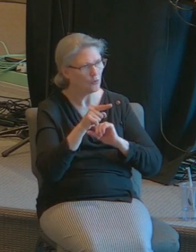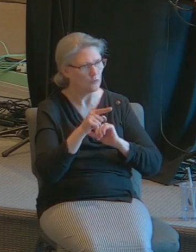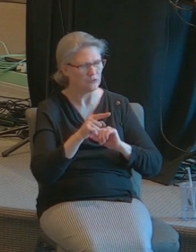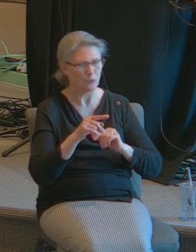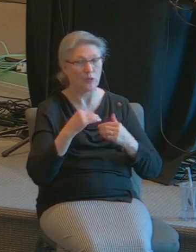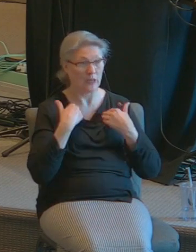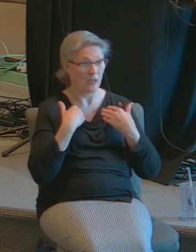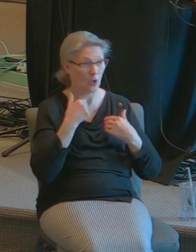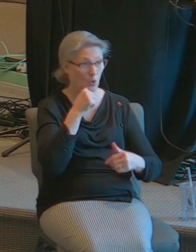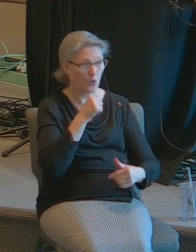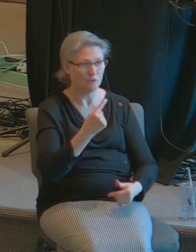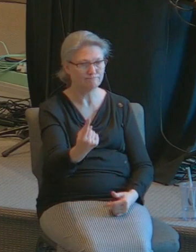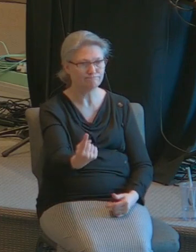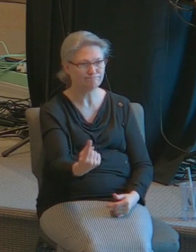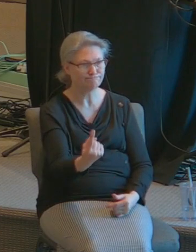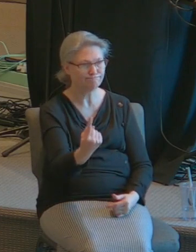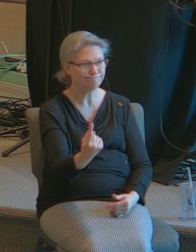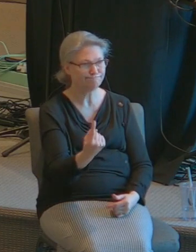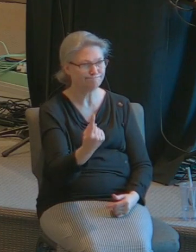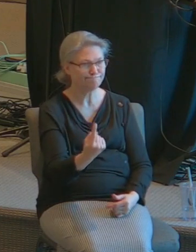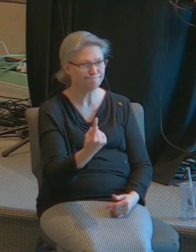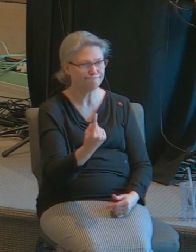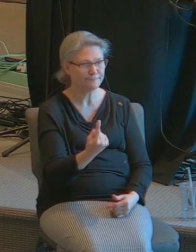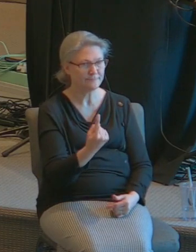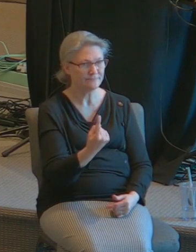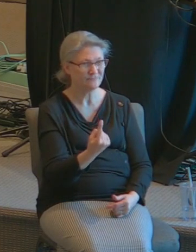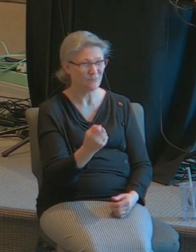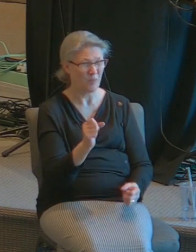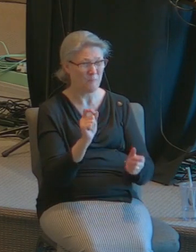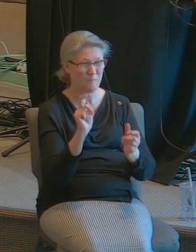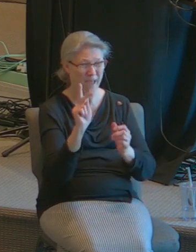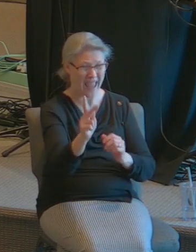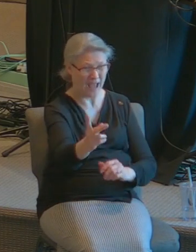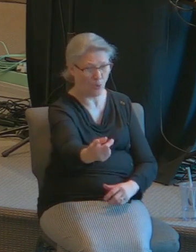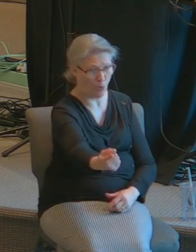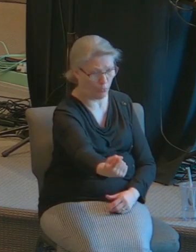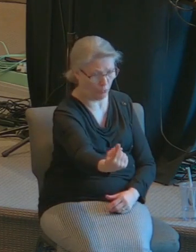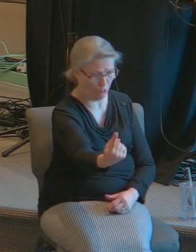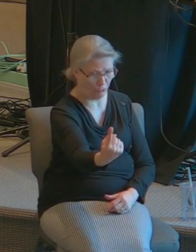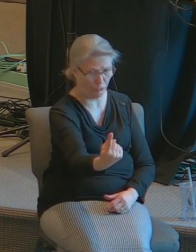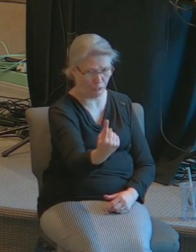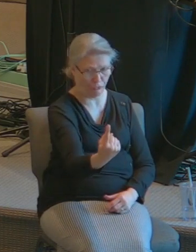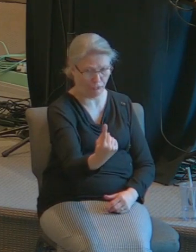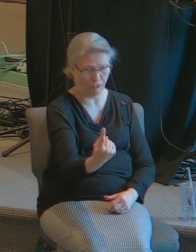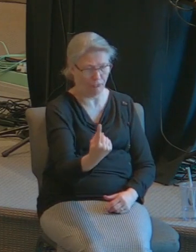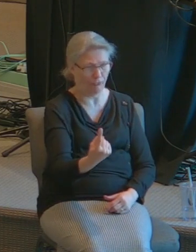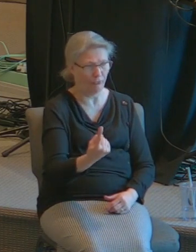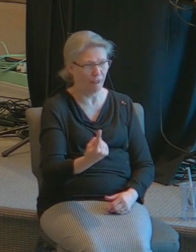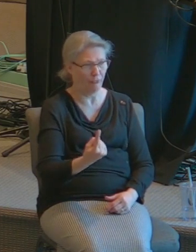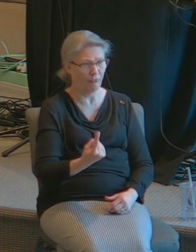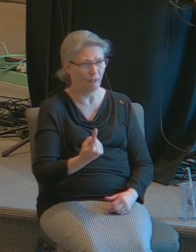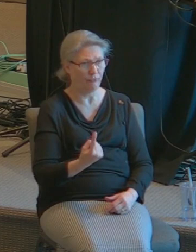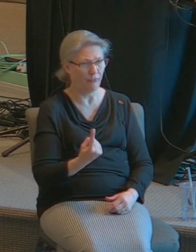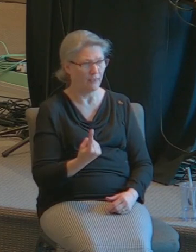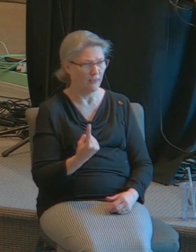girl rose up from the back walked down that aisle